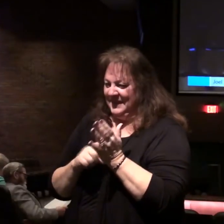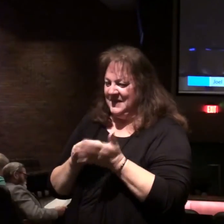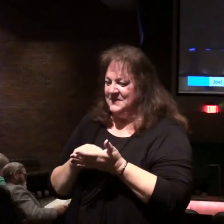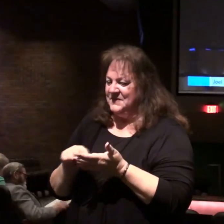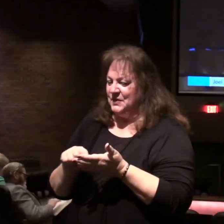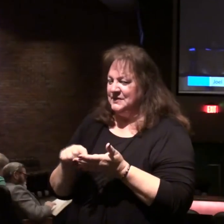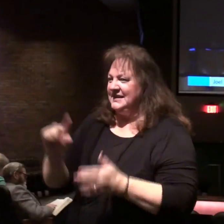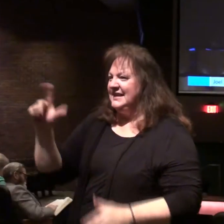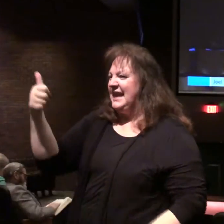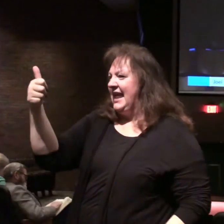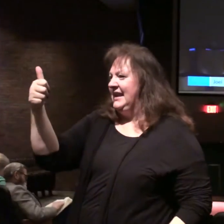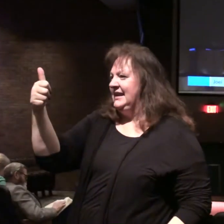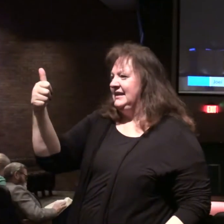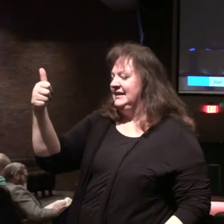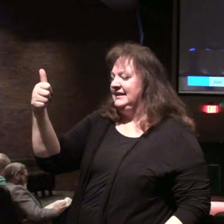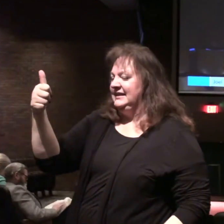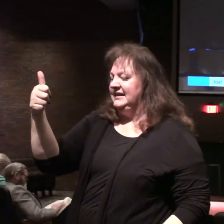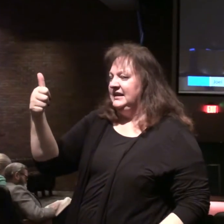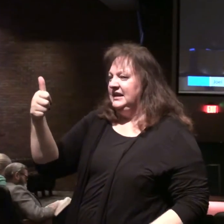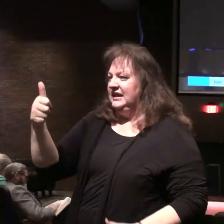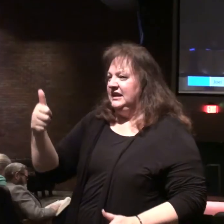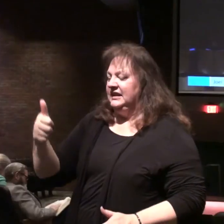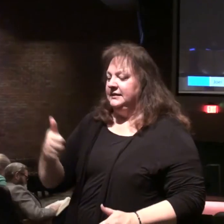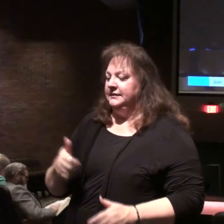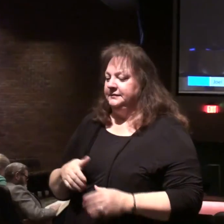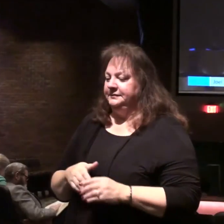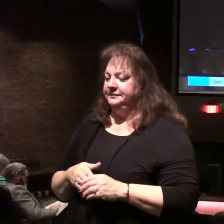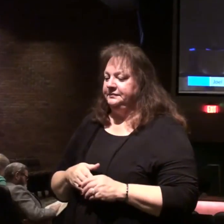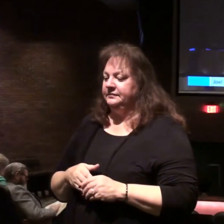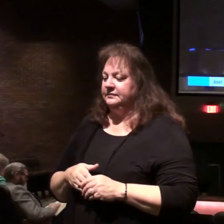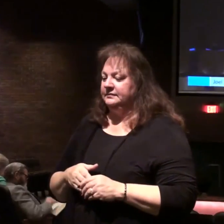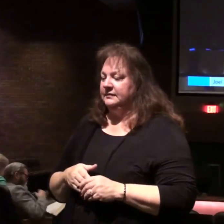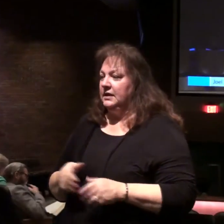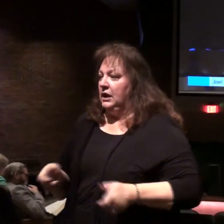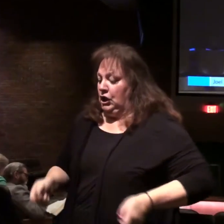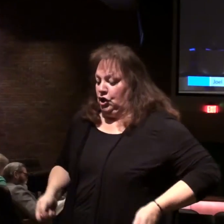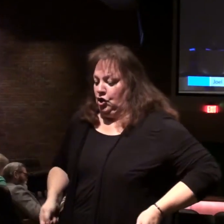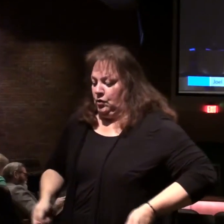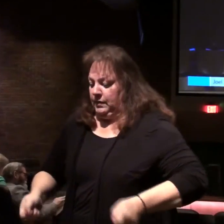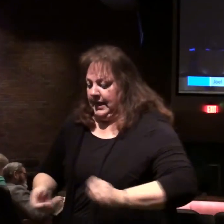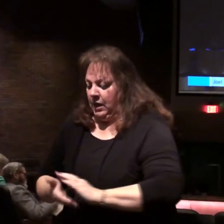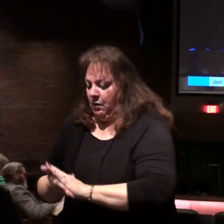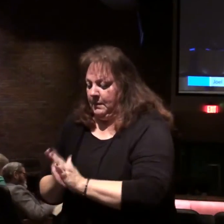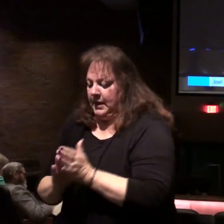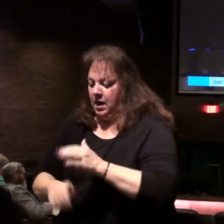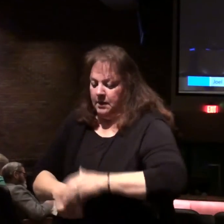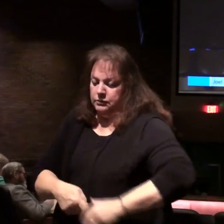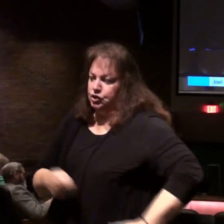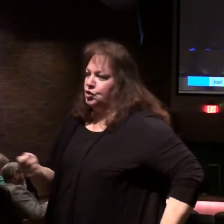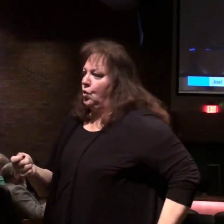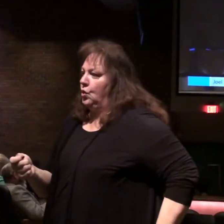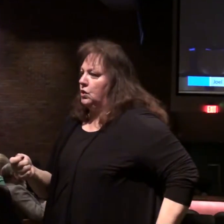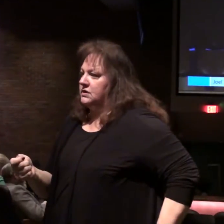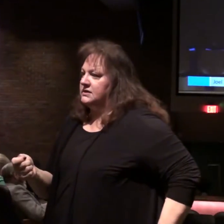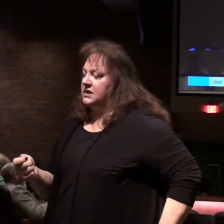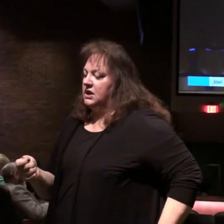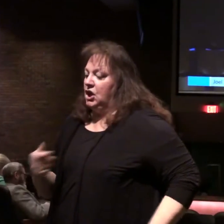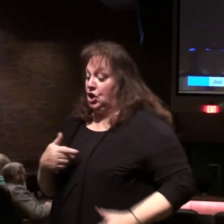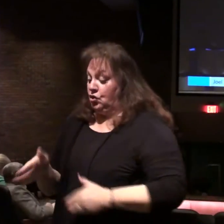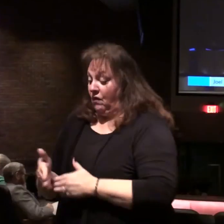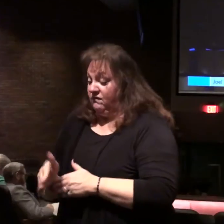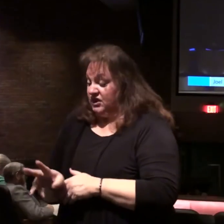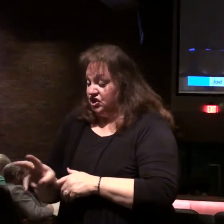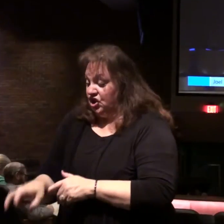Verse 10, beat your plowshares into swords, your pruning hooks into spears.